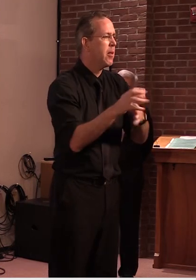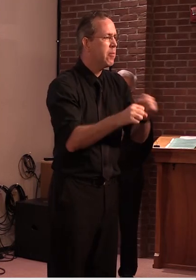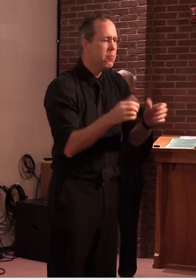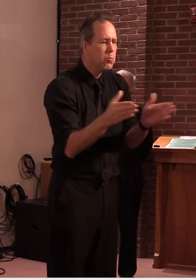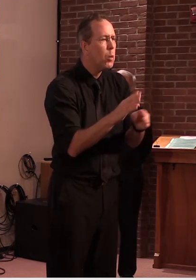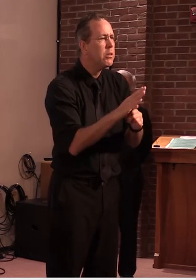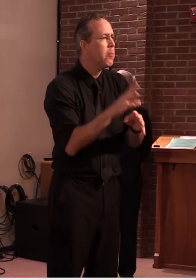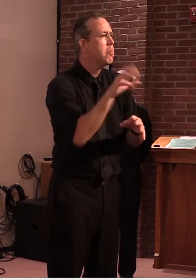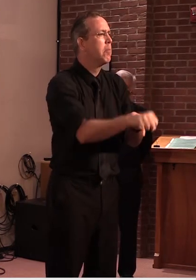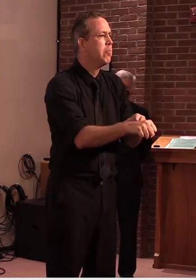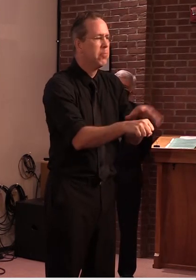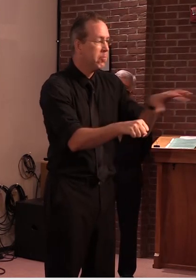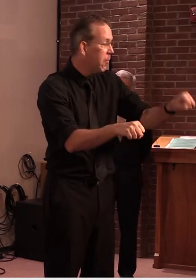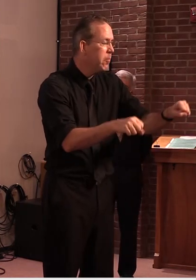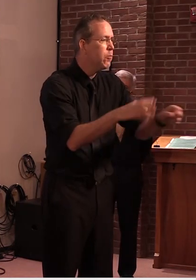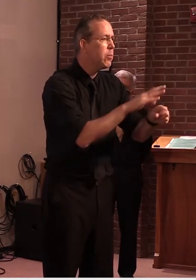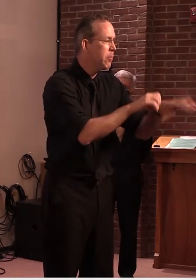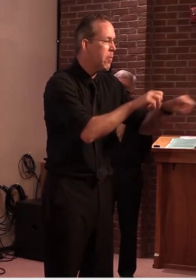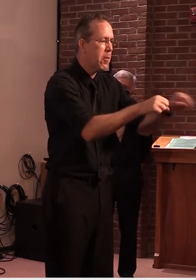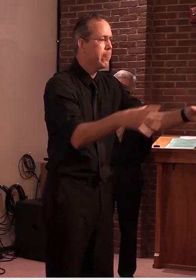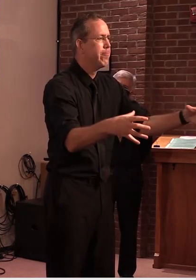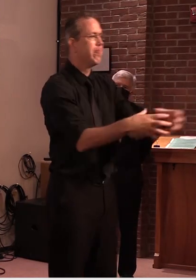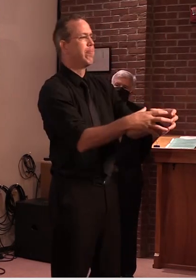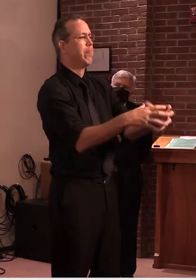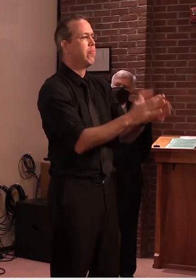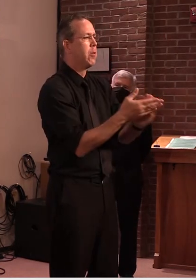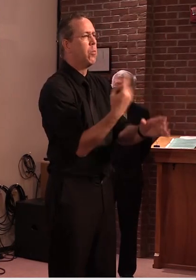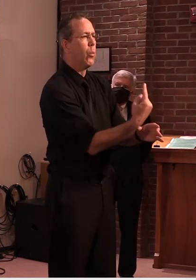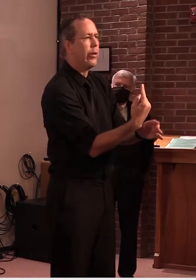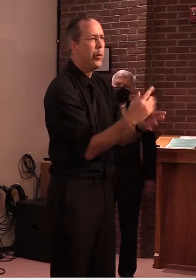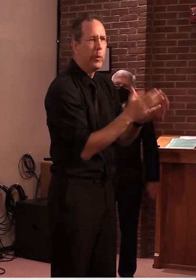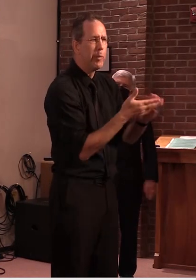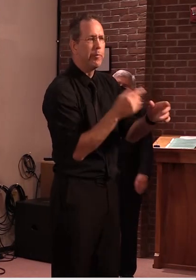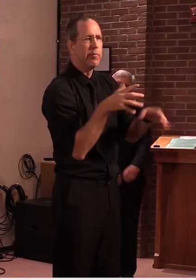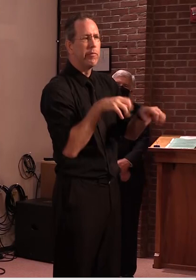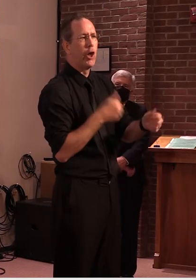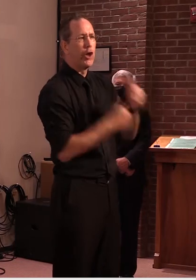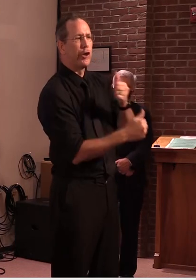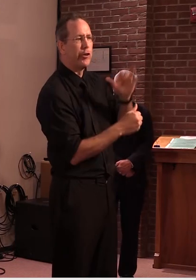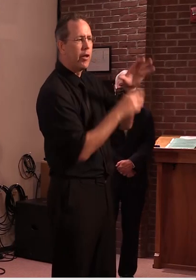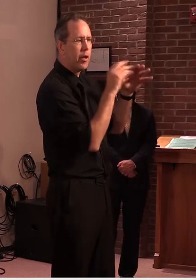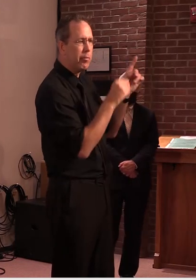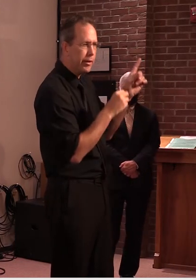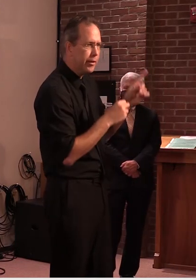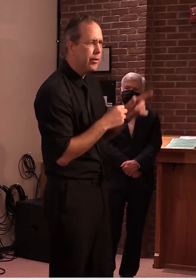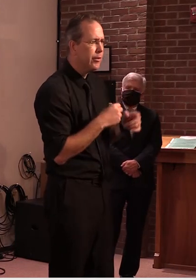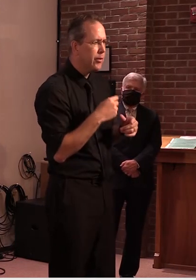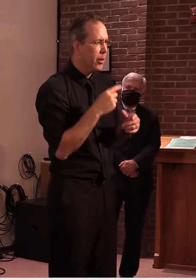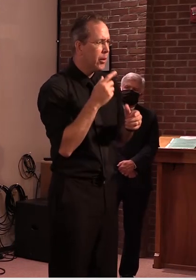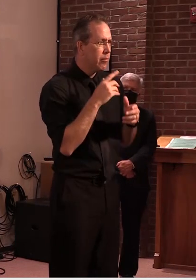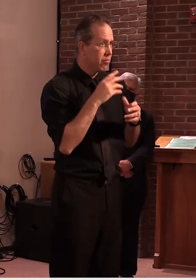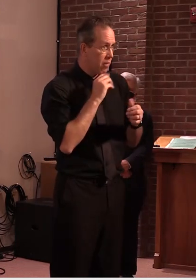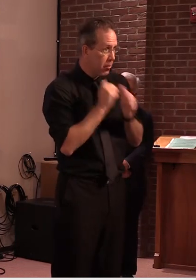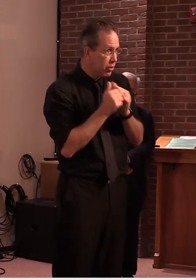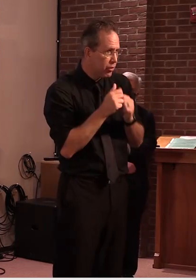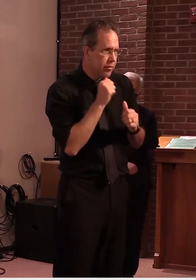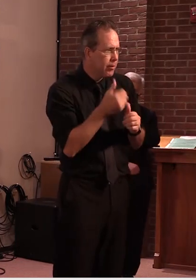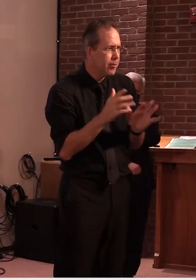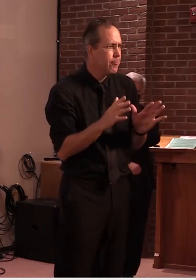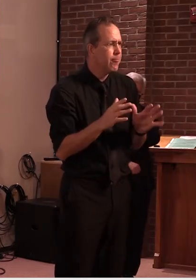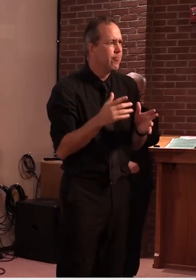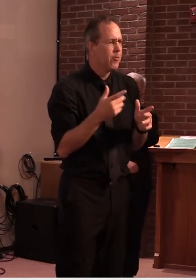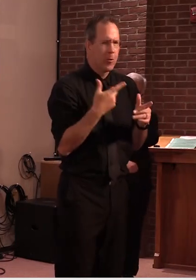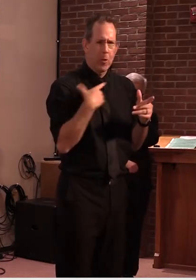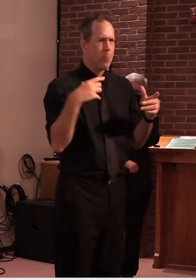be a strategy in terms of reducing competition but it seems as though there's always an opportunity for someone else